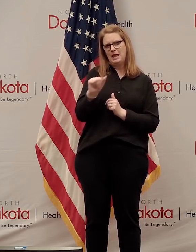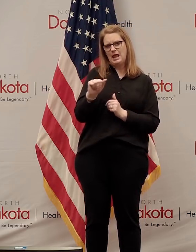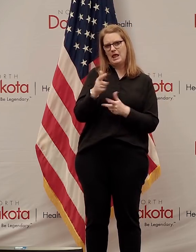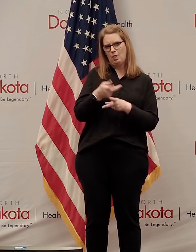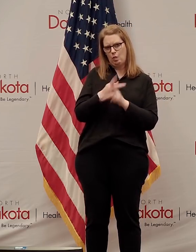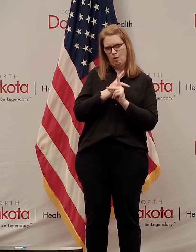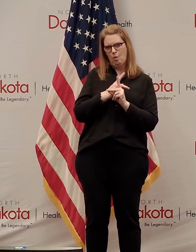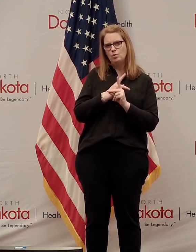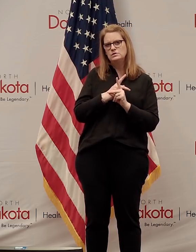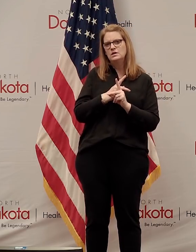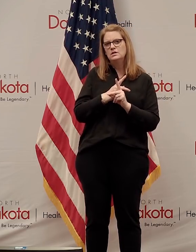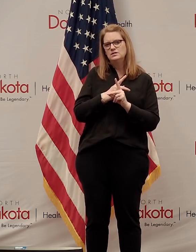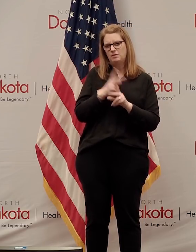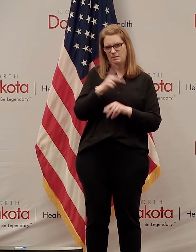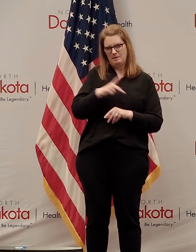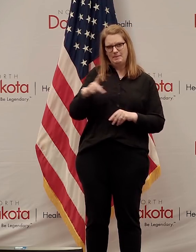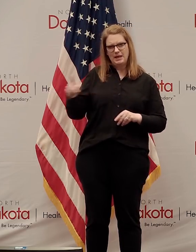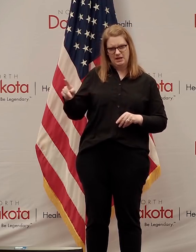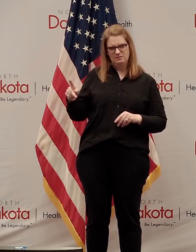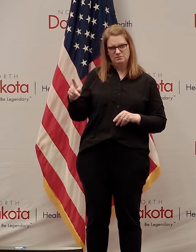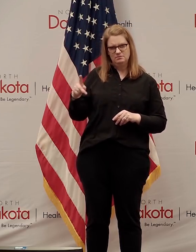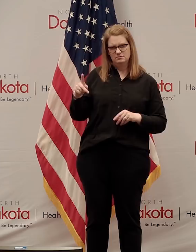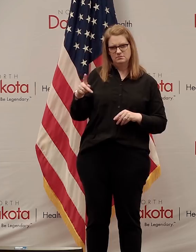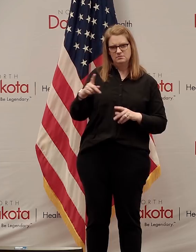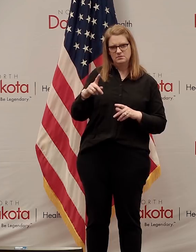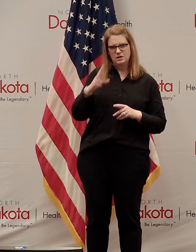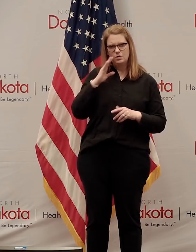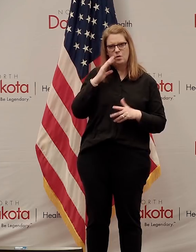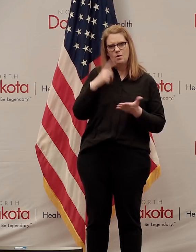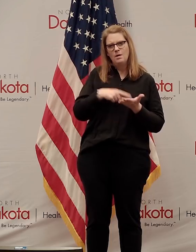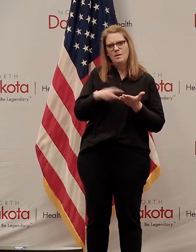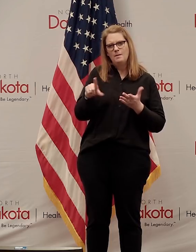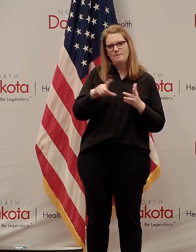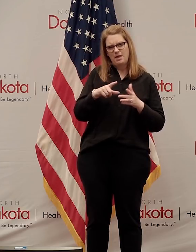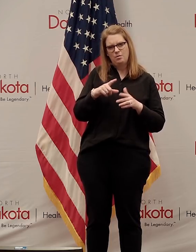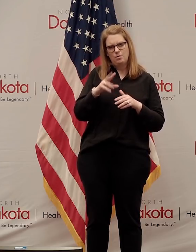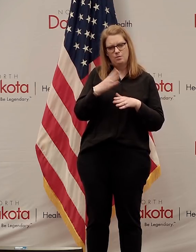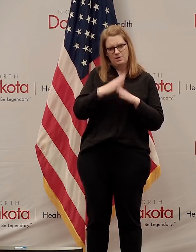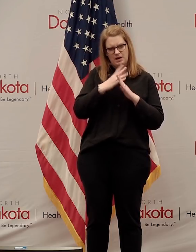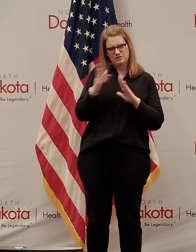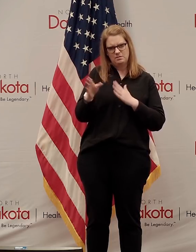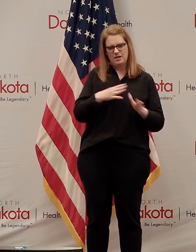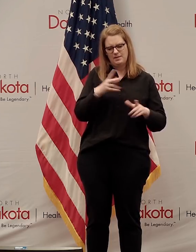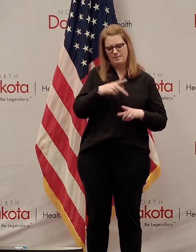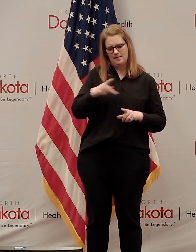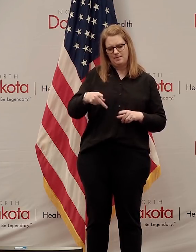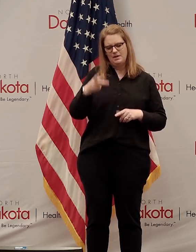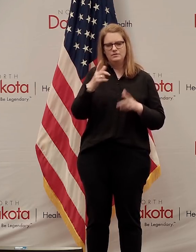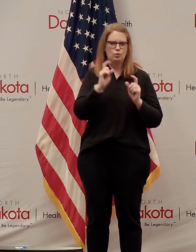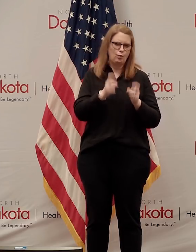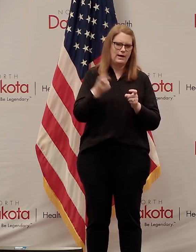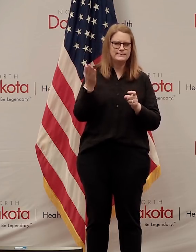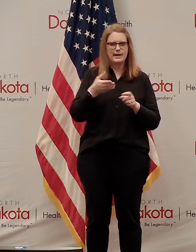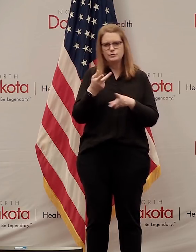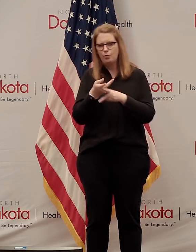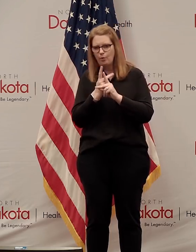opened up for business again today for the PPP or the Payroll Protection Plan grants slash loans.